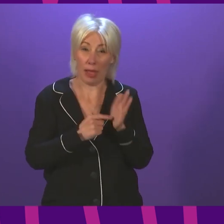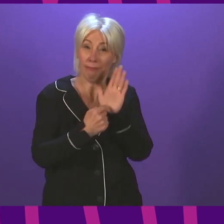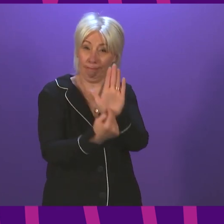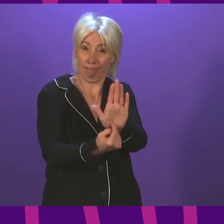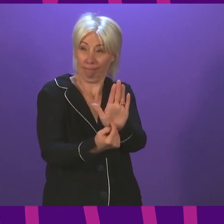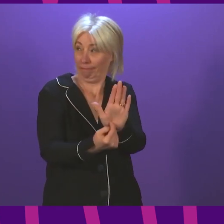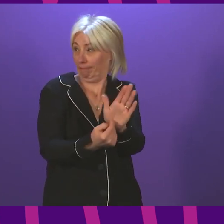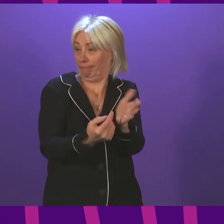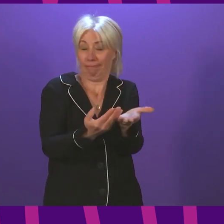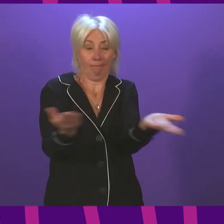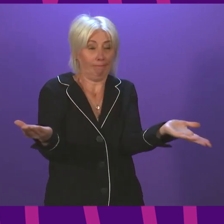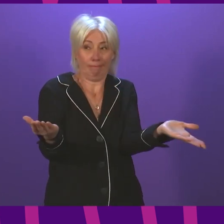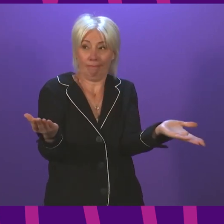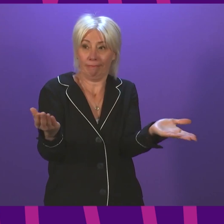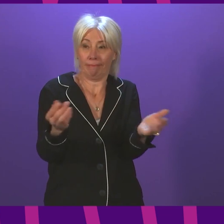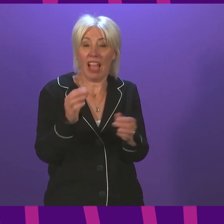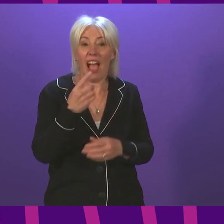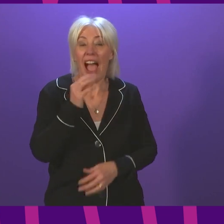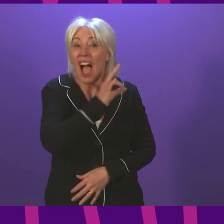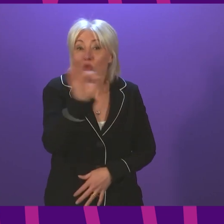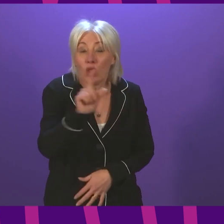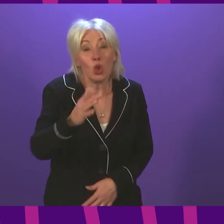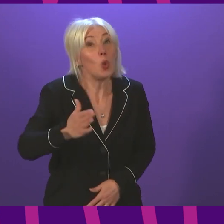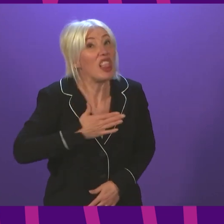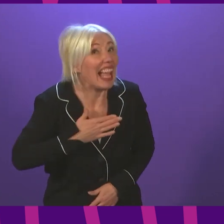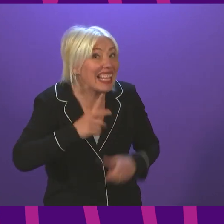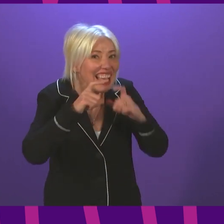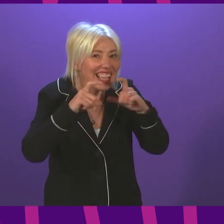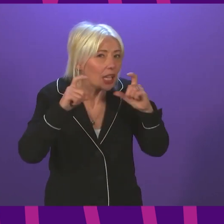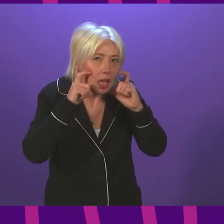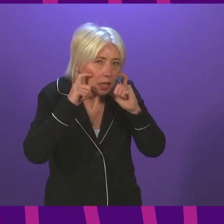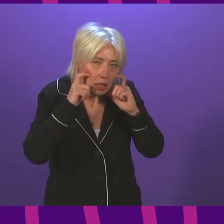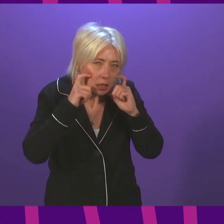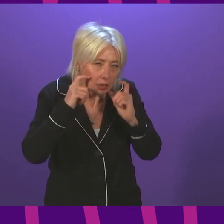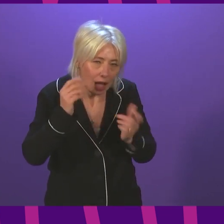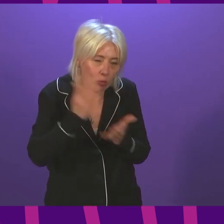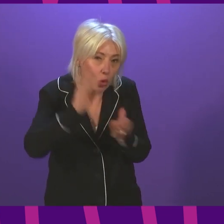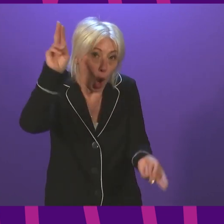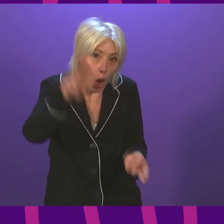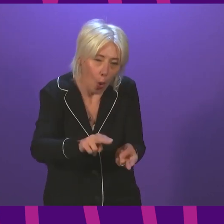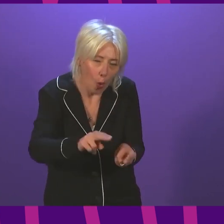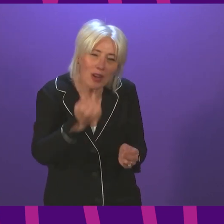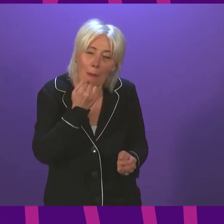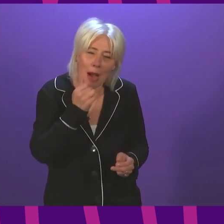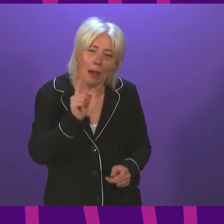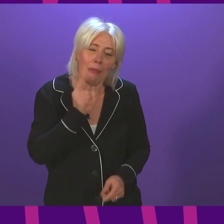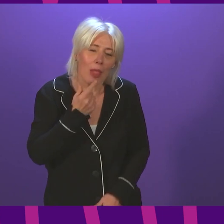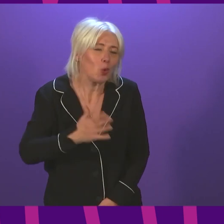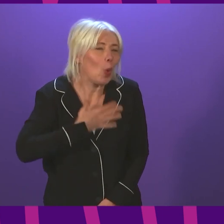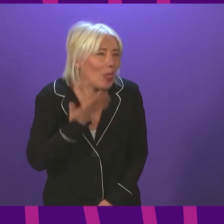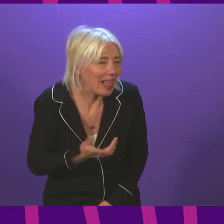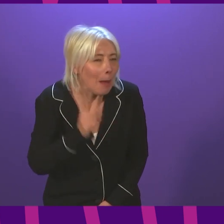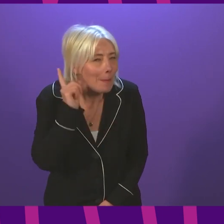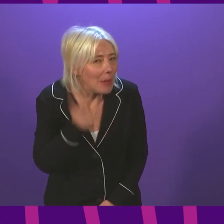asked people to see whether they liked wearing face coverings or not the numbers would be much much lower but I think there's a very pragmatic